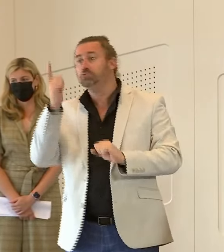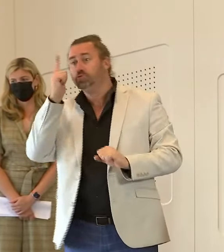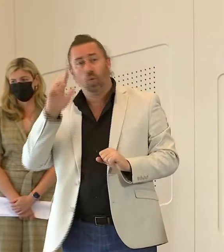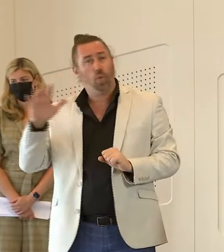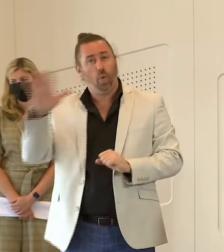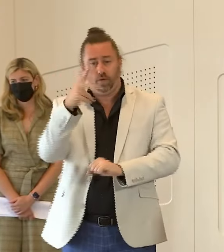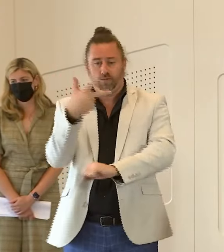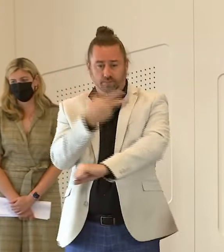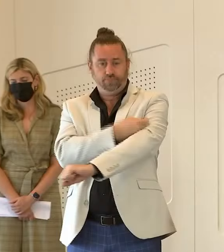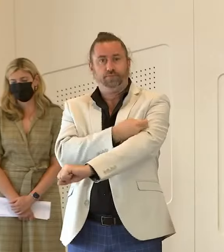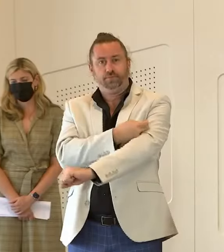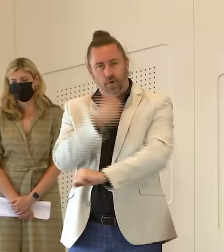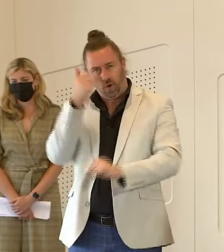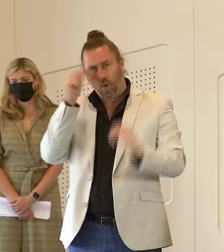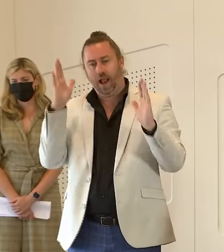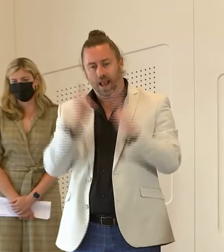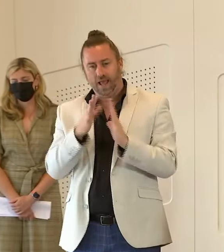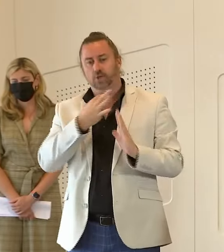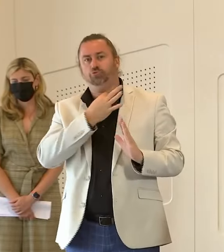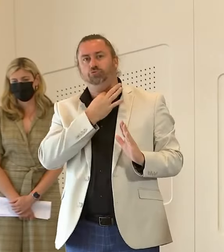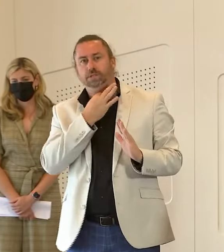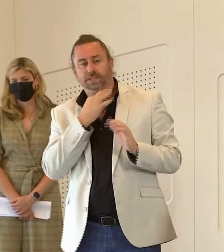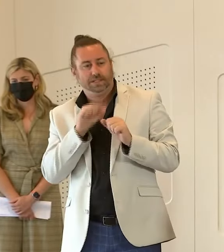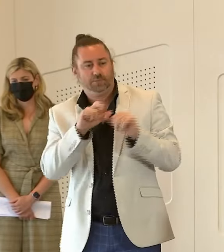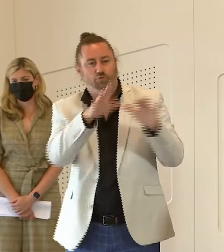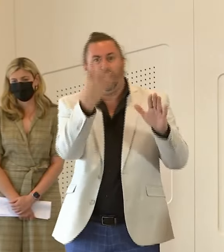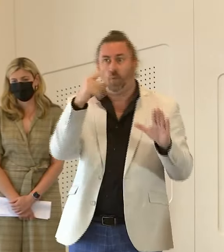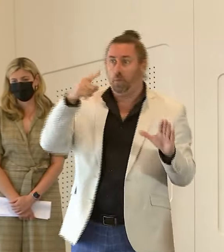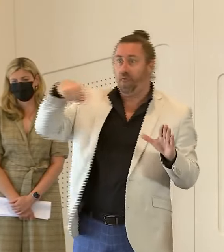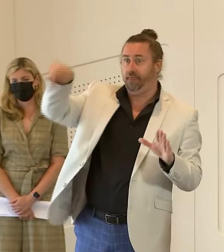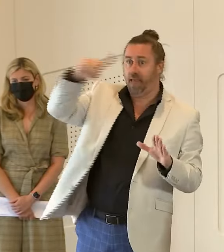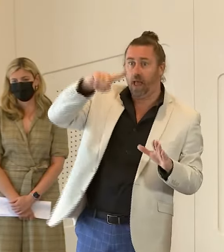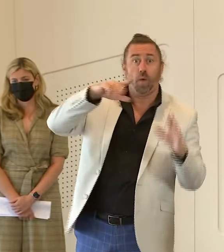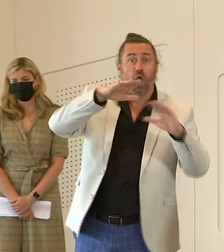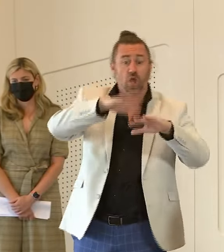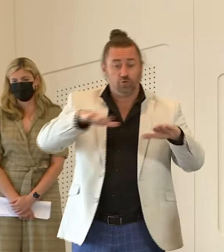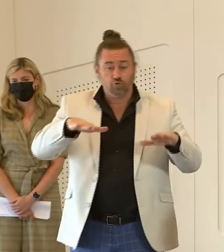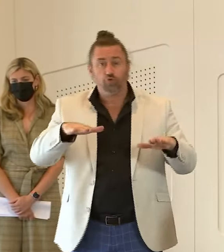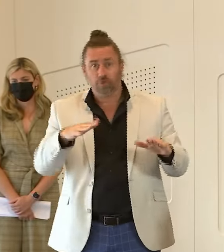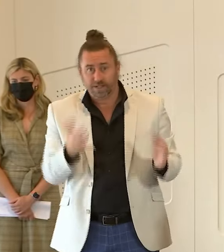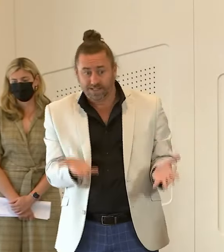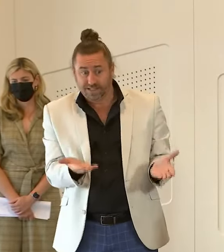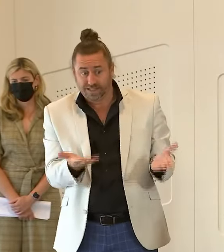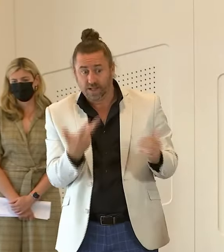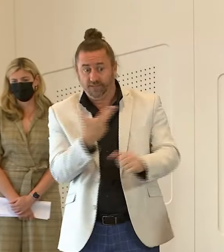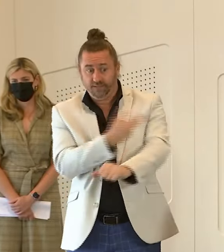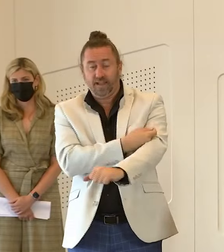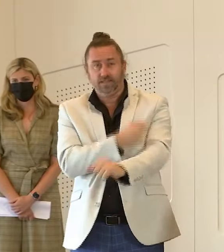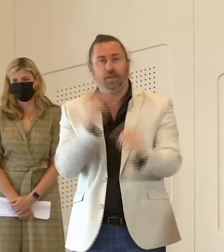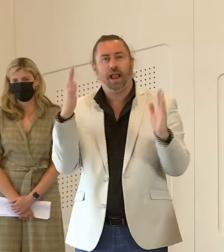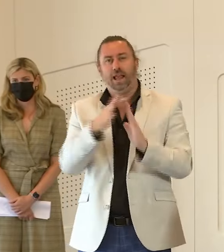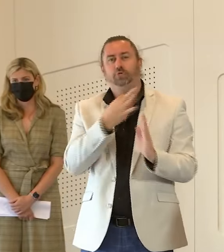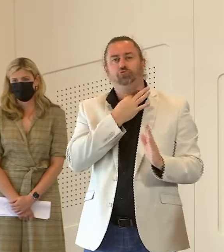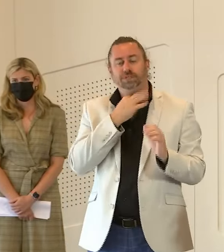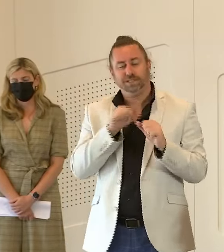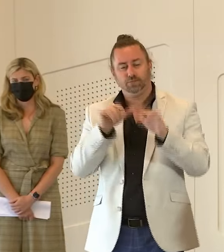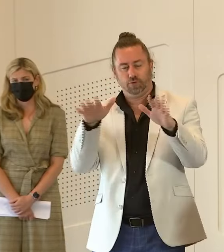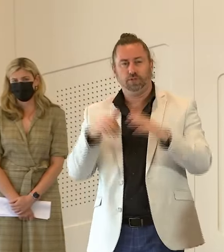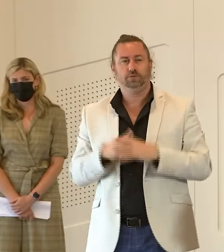reducing that transmission and as these numbers come up of the number of kids who have been vaccinated as well will help reduce that transmission